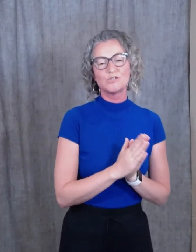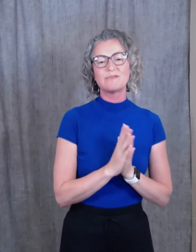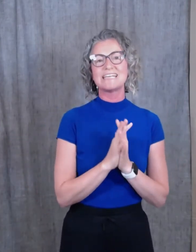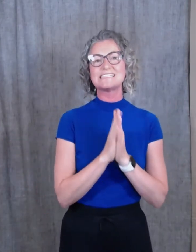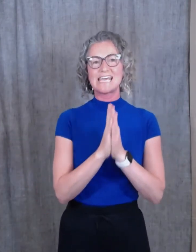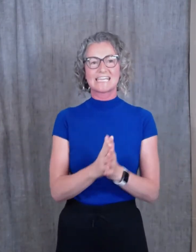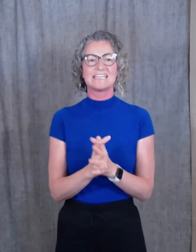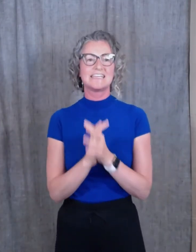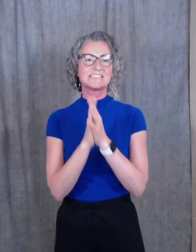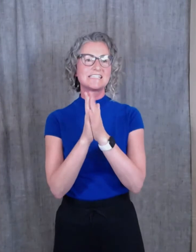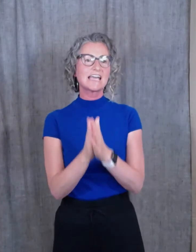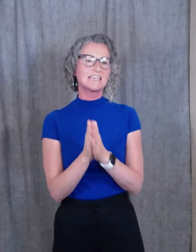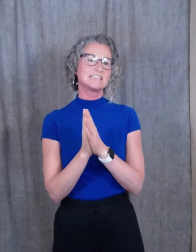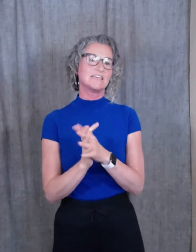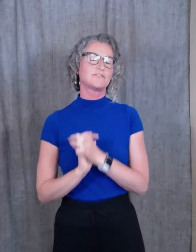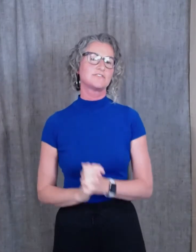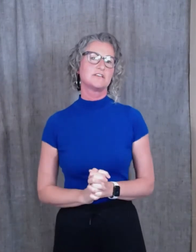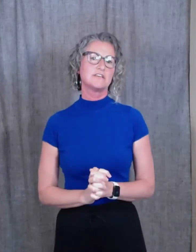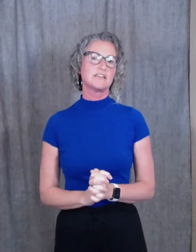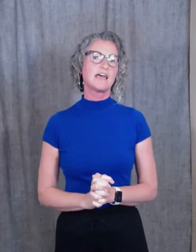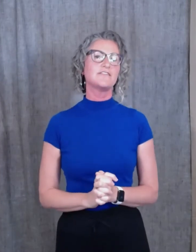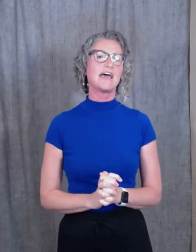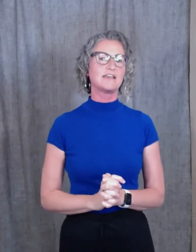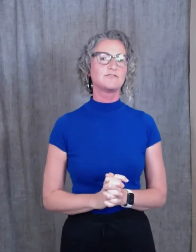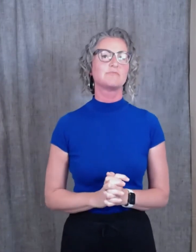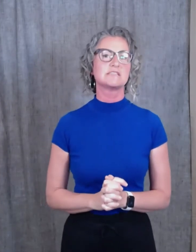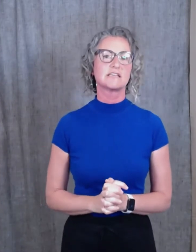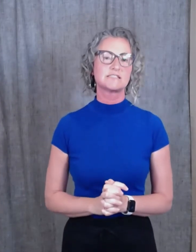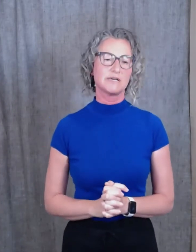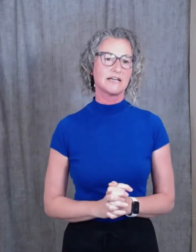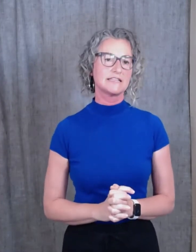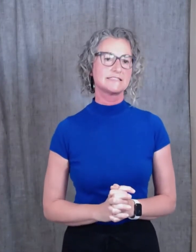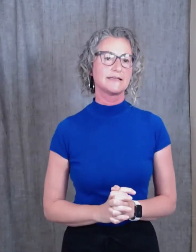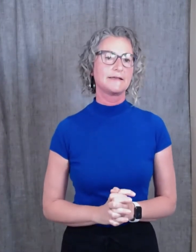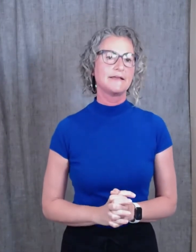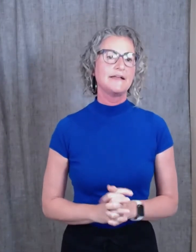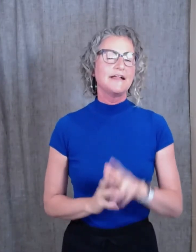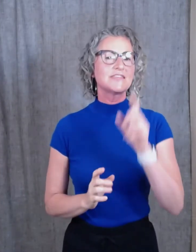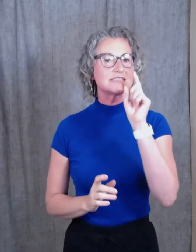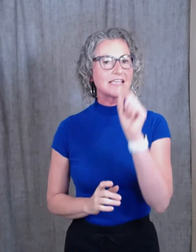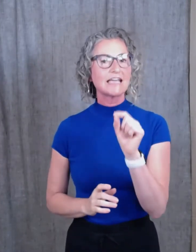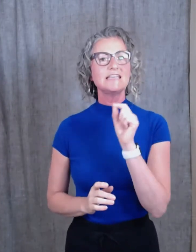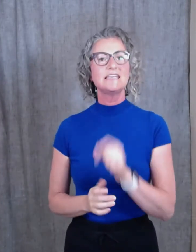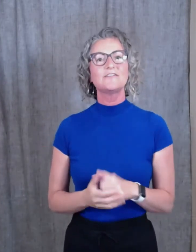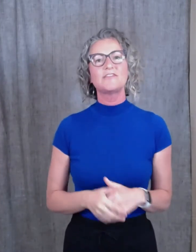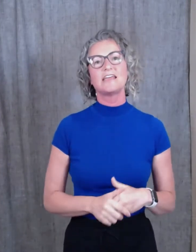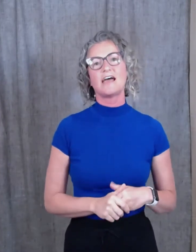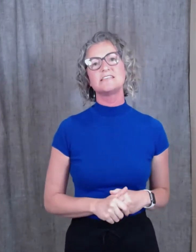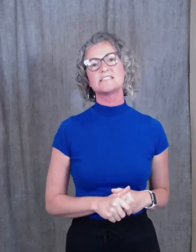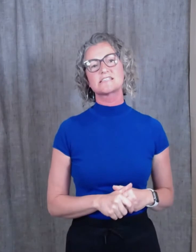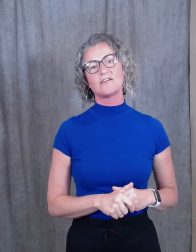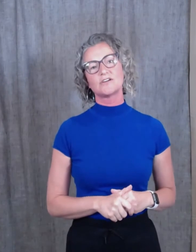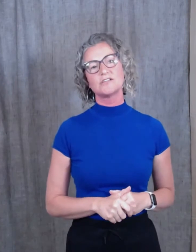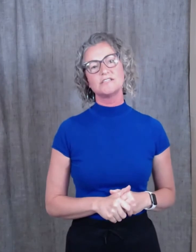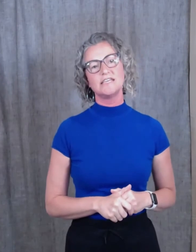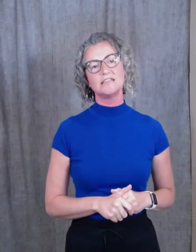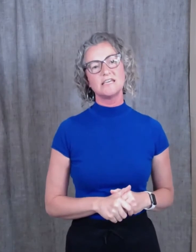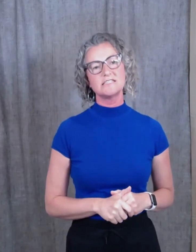my second, the second gift that I've had from this experience. The second gift I discovered in this